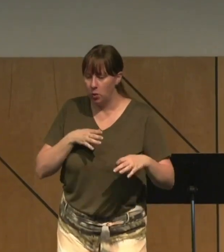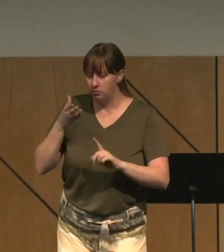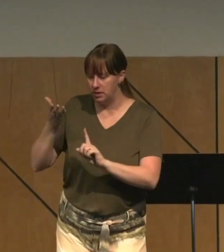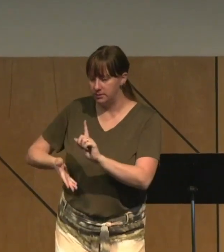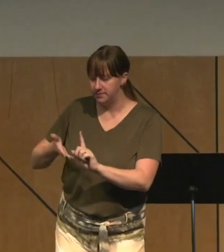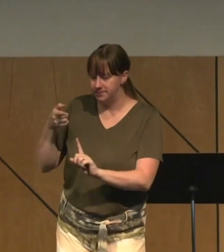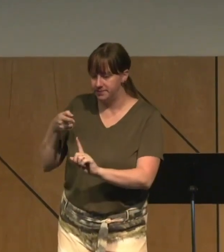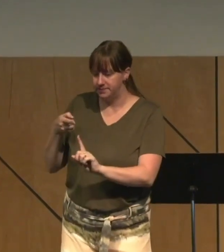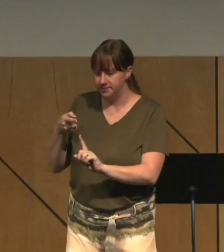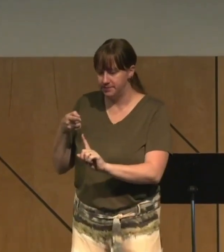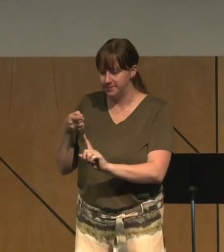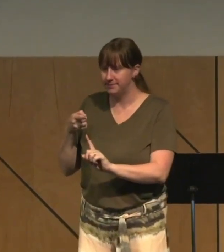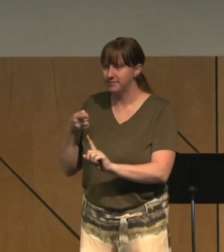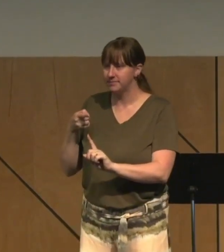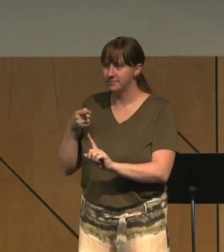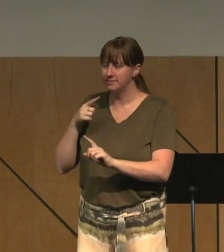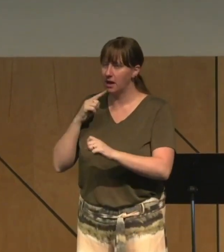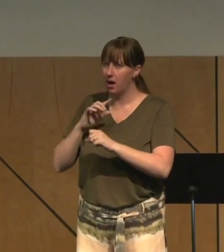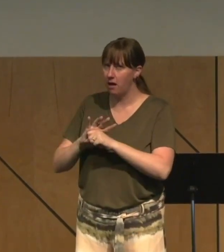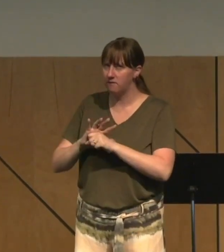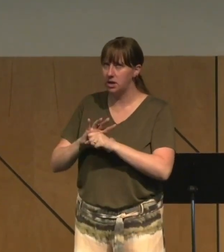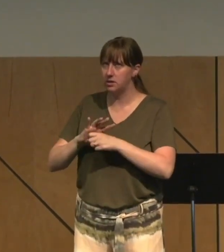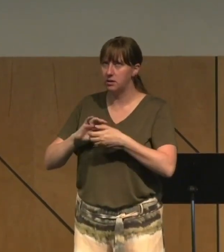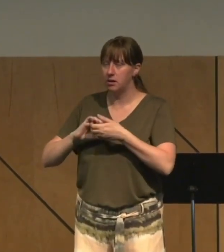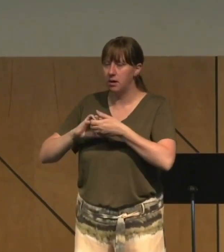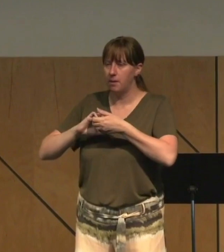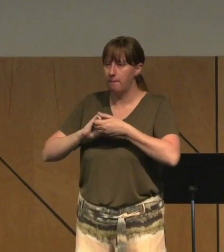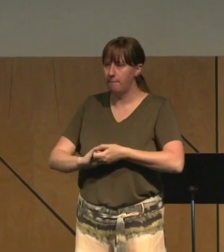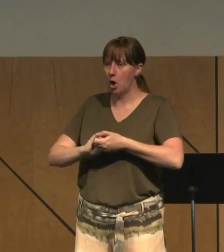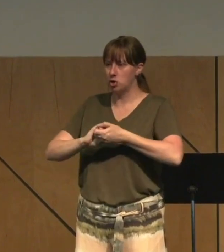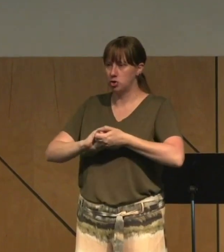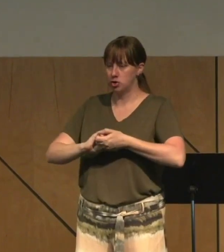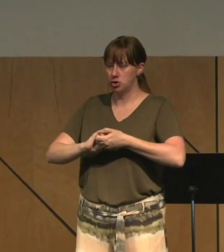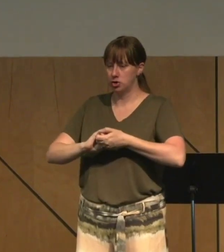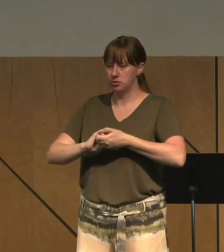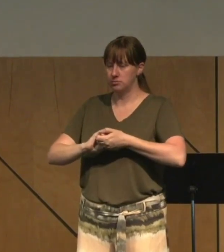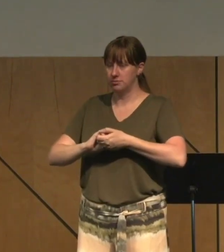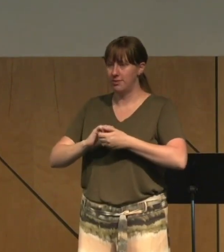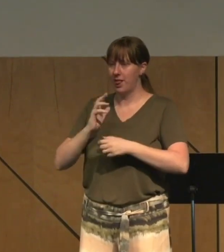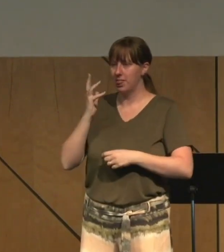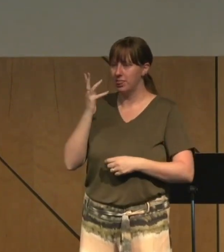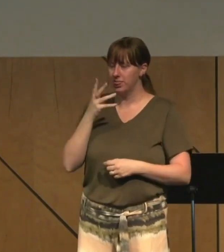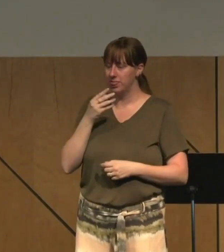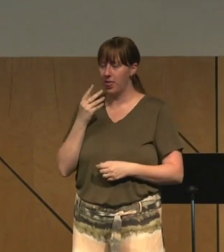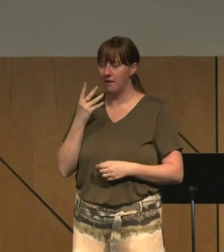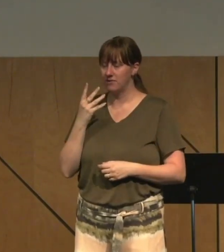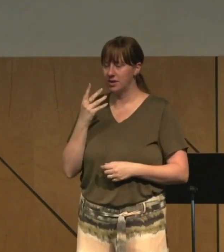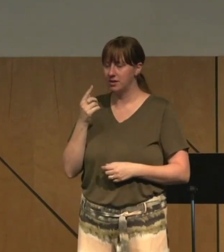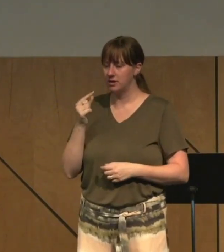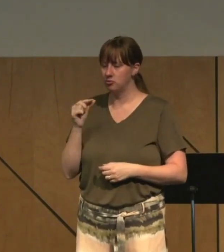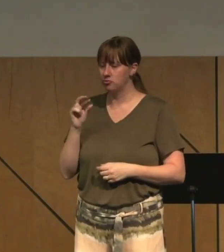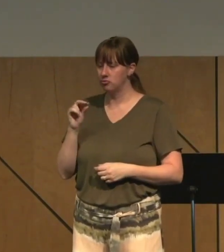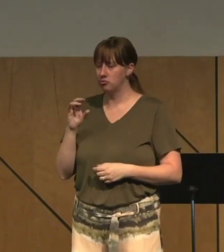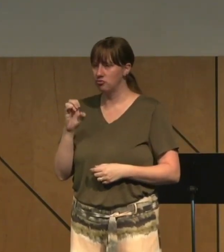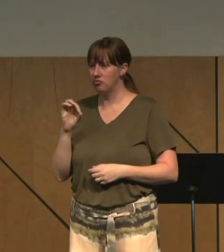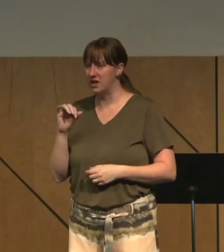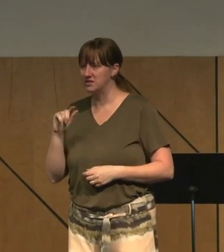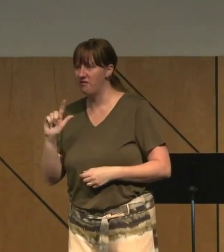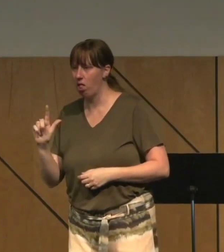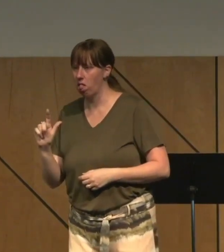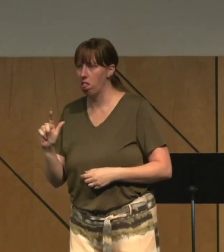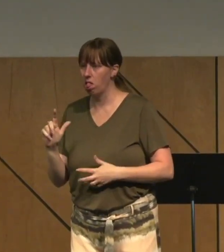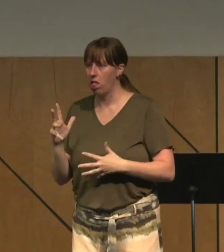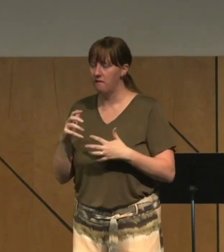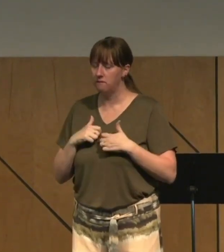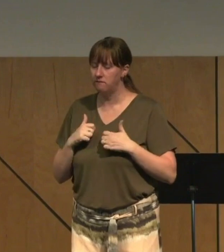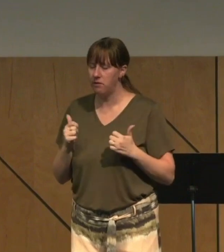partner, as a lovely and graceful, a vulnerable and a beautiful